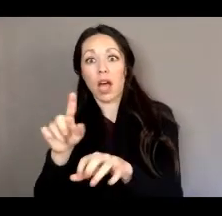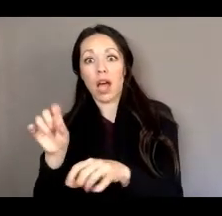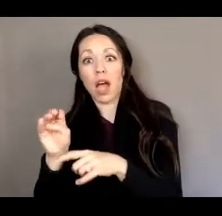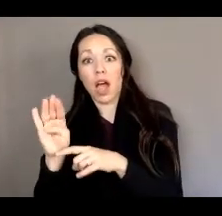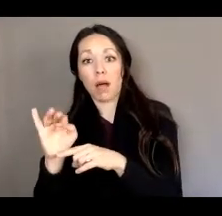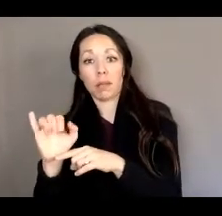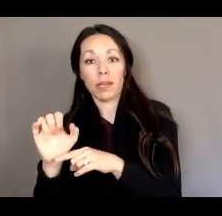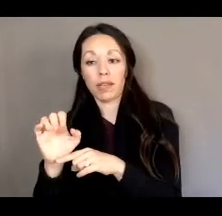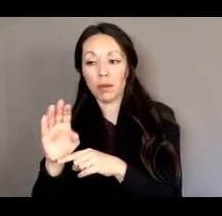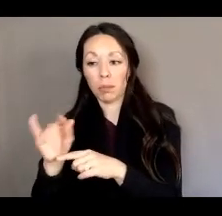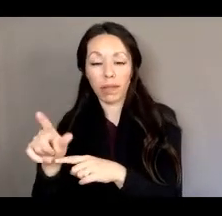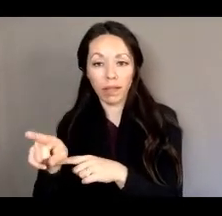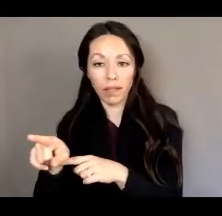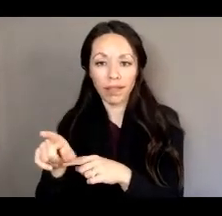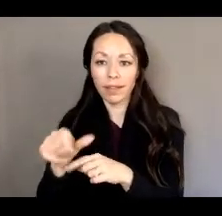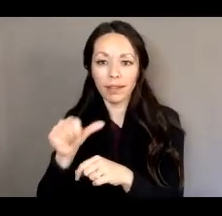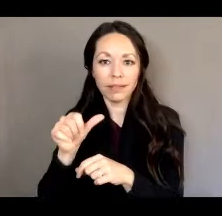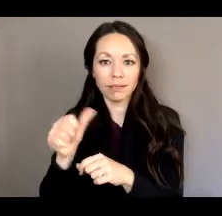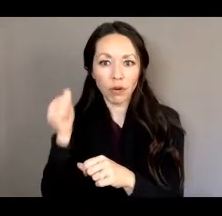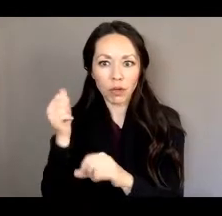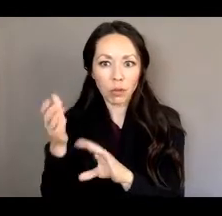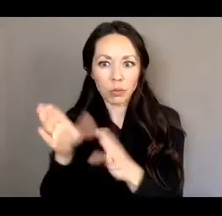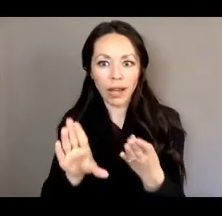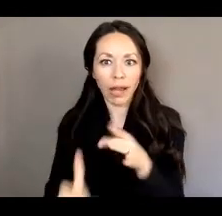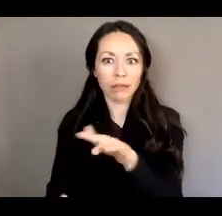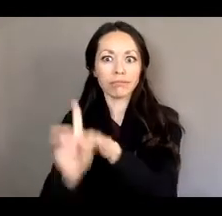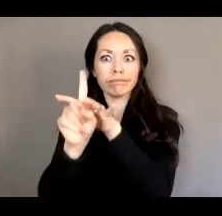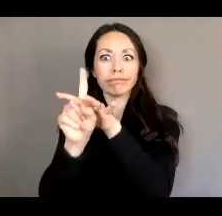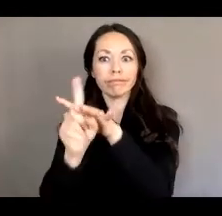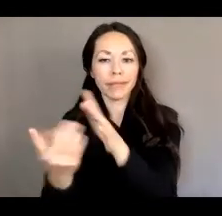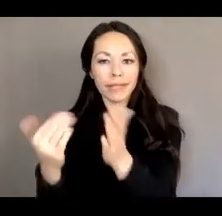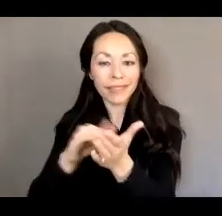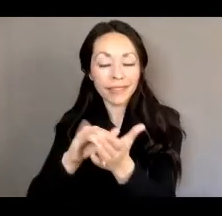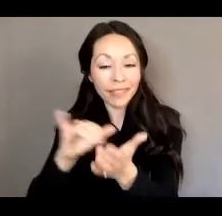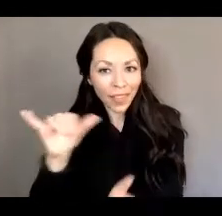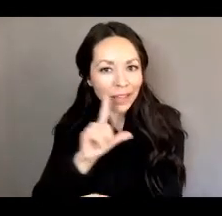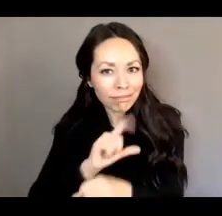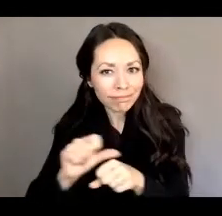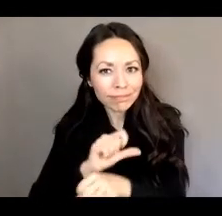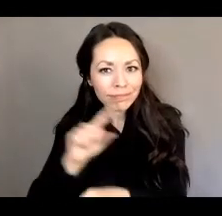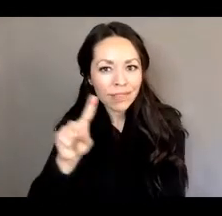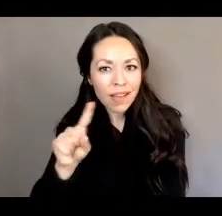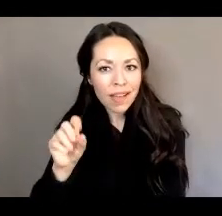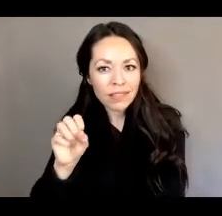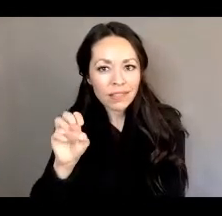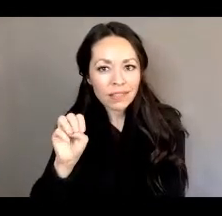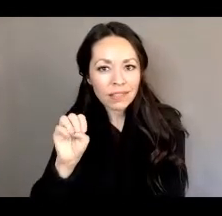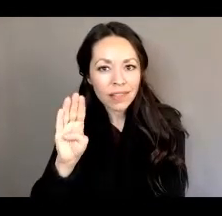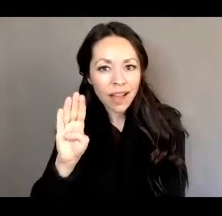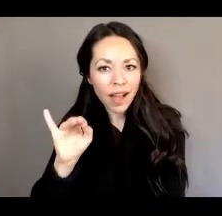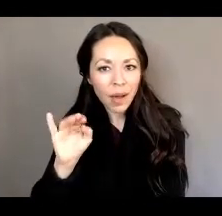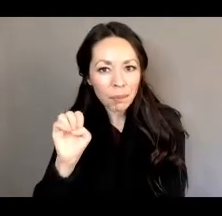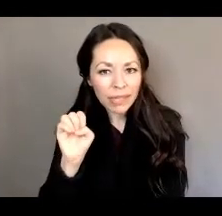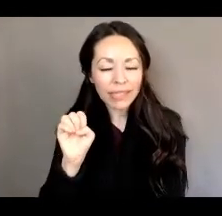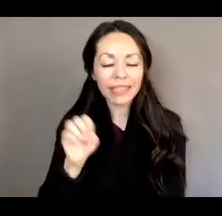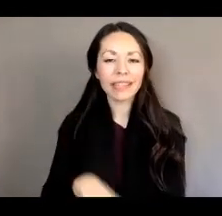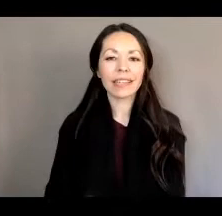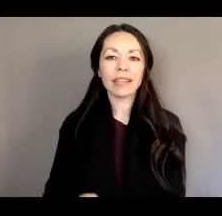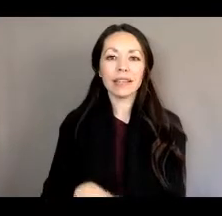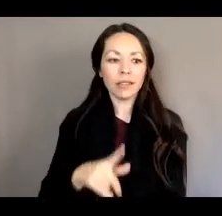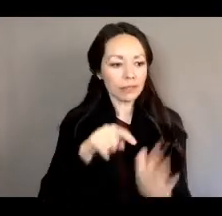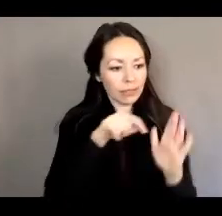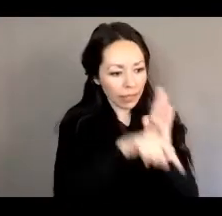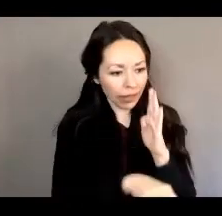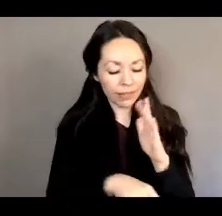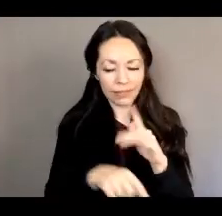not die. It keeps coming back. Um, despite the fact that it keeps being killed in the